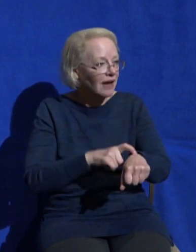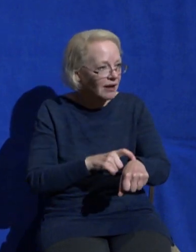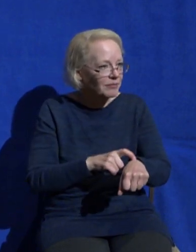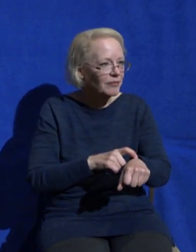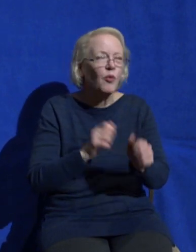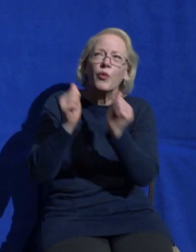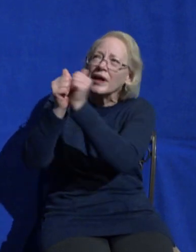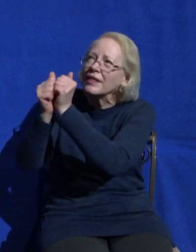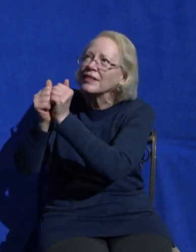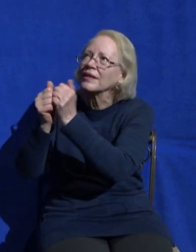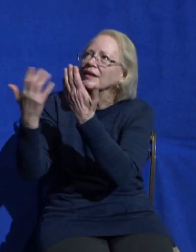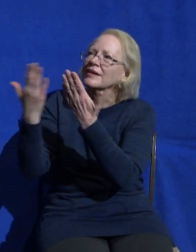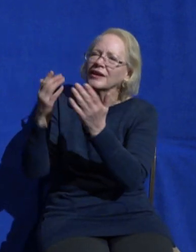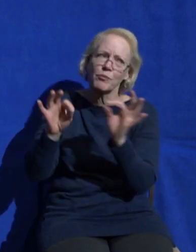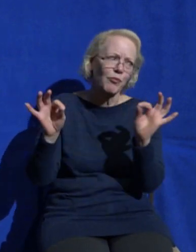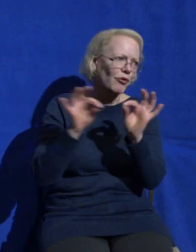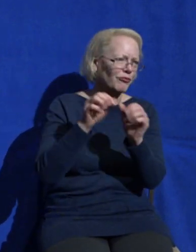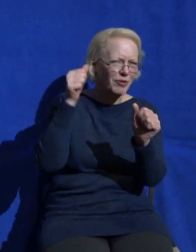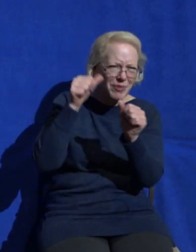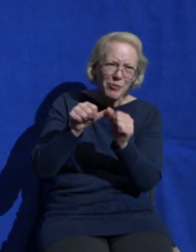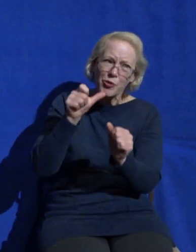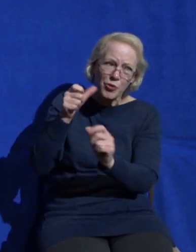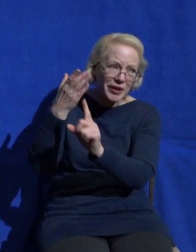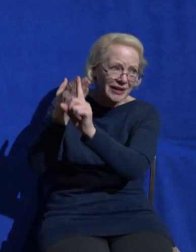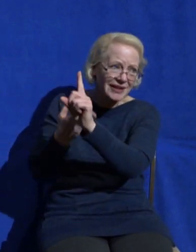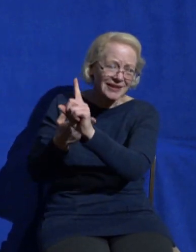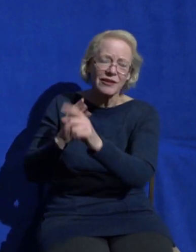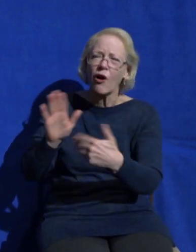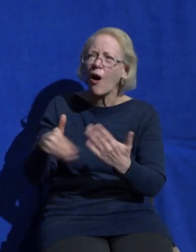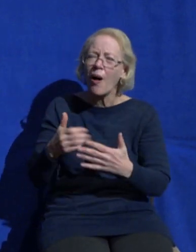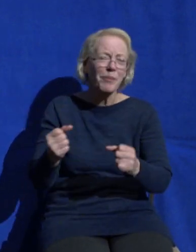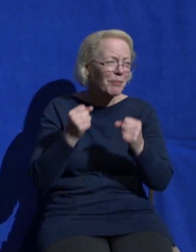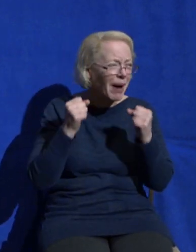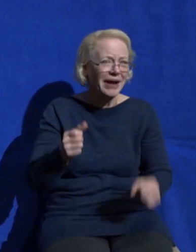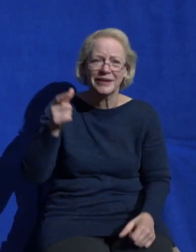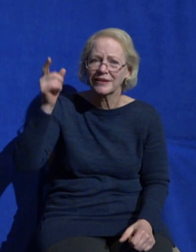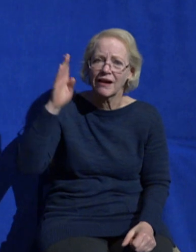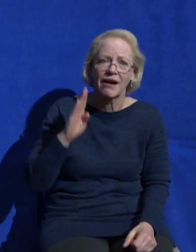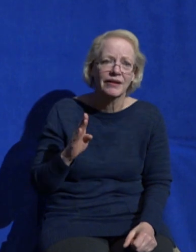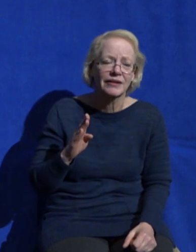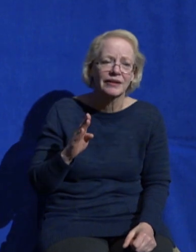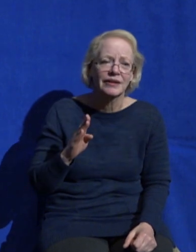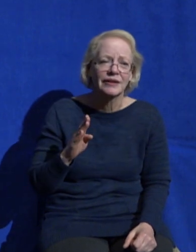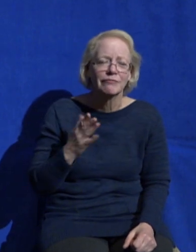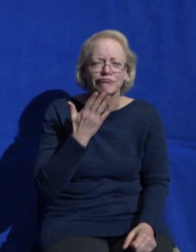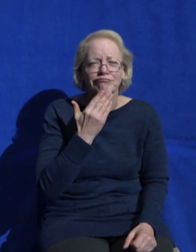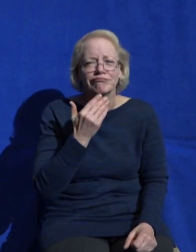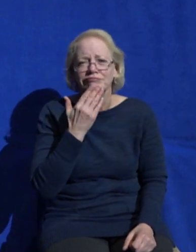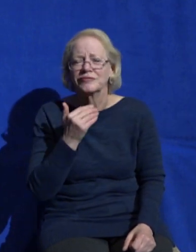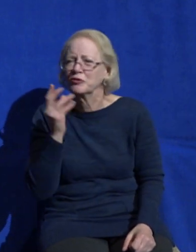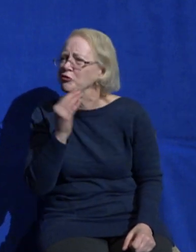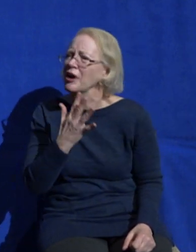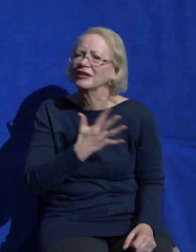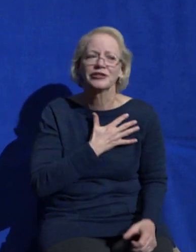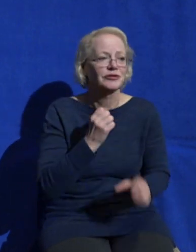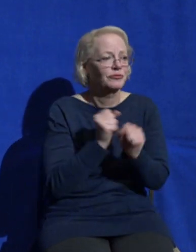as important to remember who you are in his eyes in Christ you are his beloved daughter